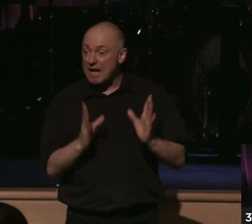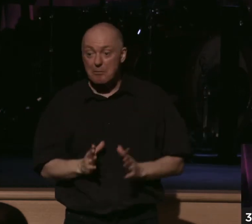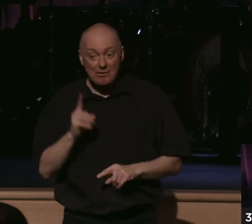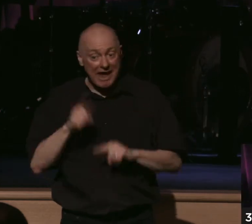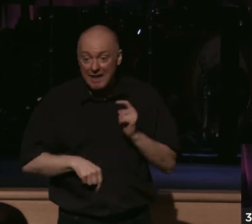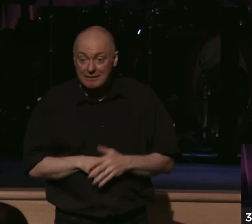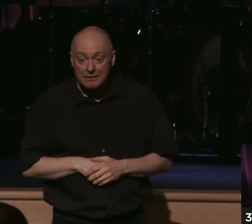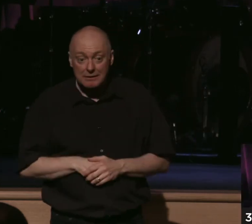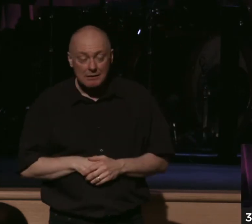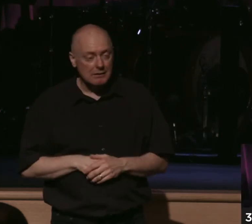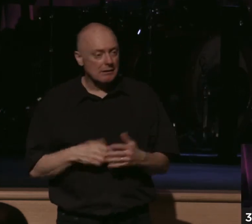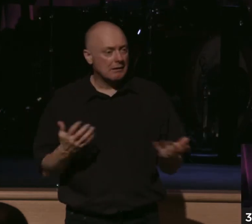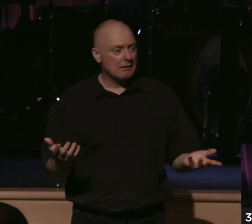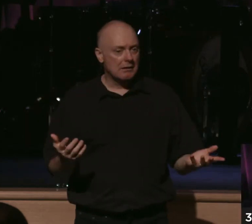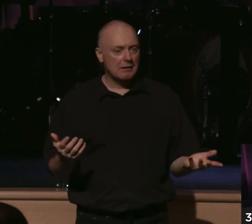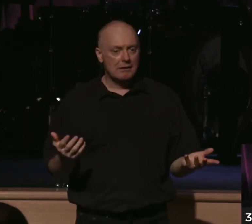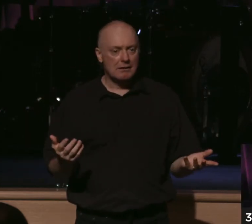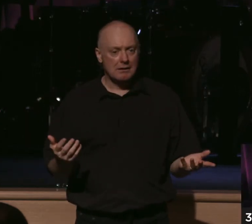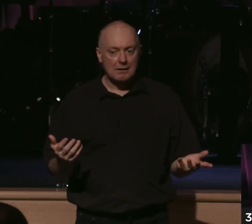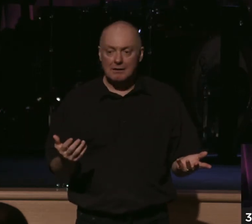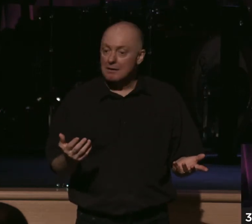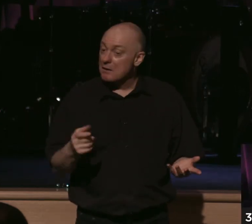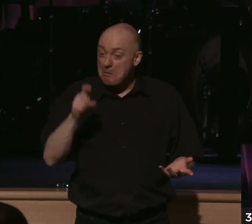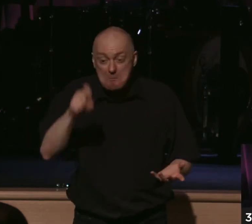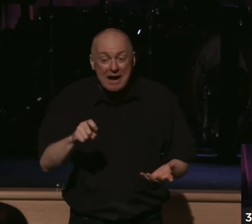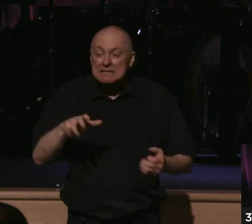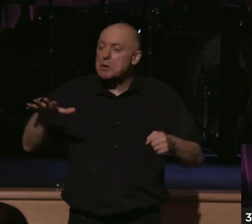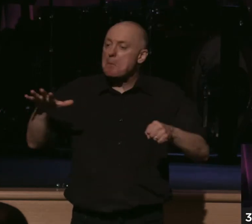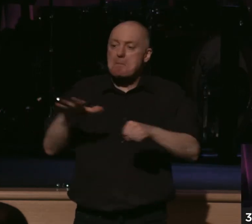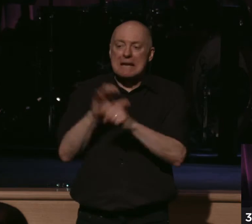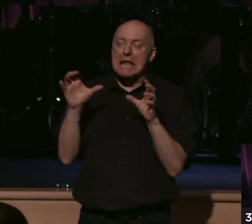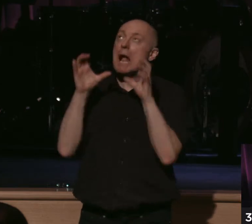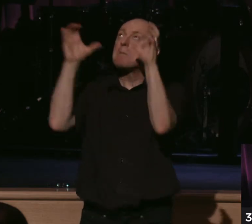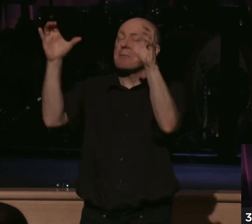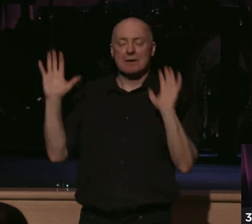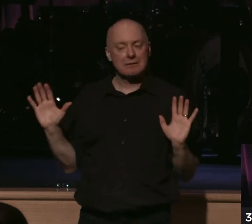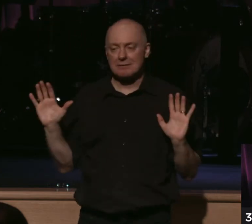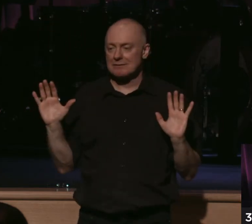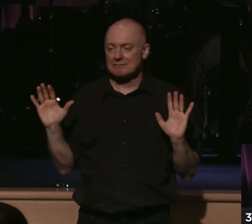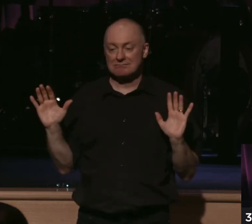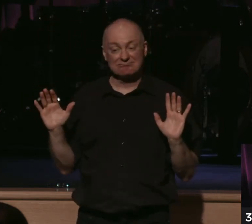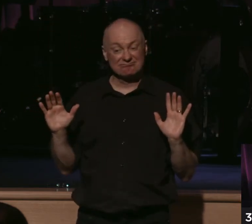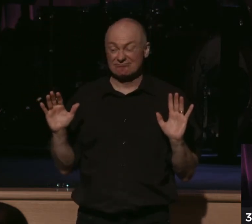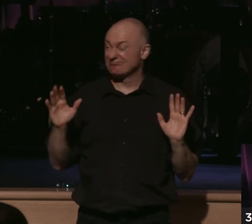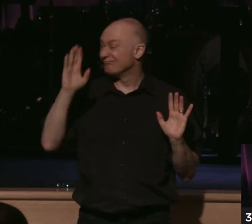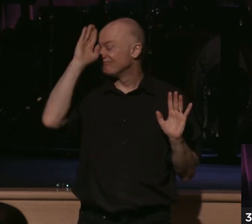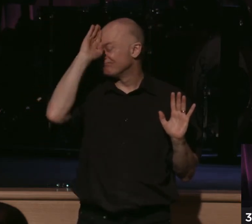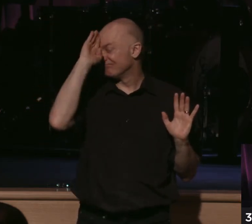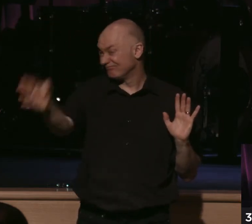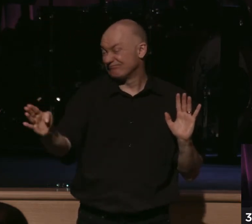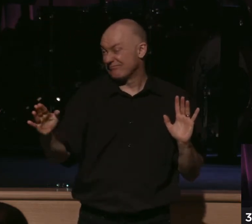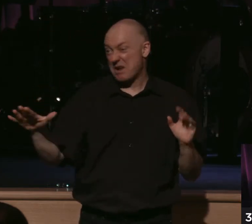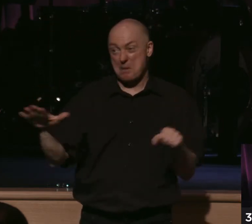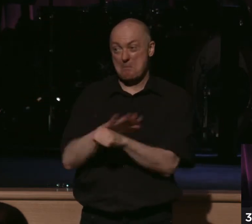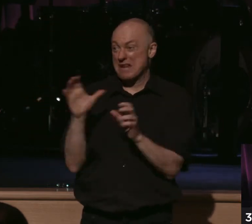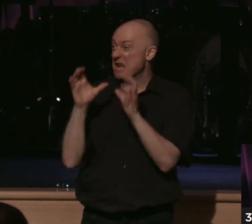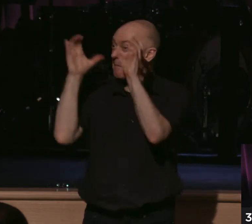So if there's any question regarding the call for complete commitment in this passage, those questions are now answered. Jesus says,